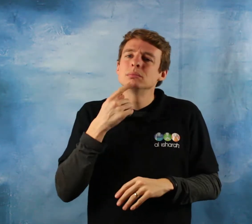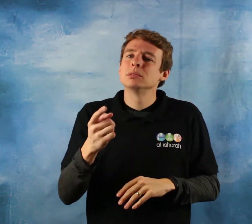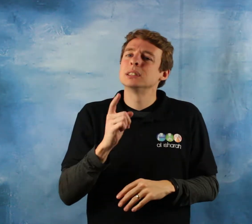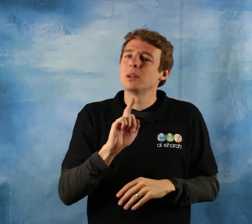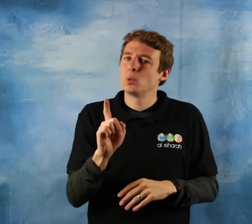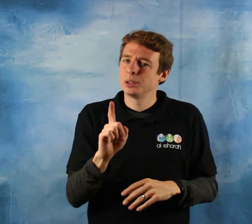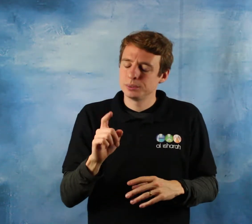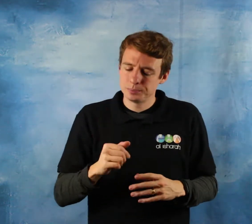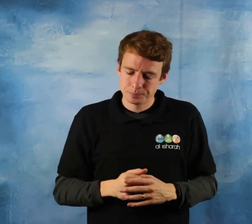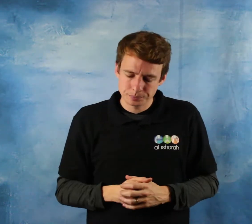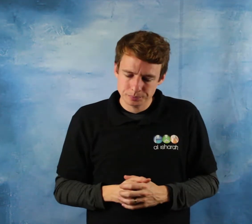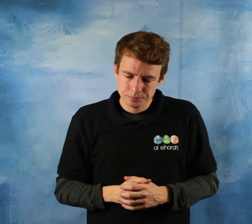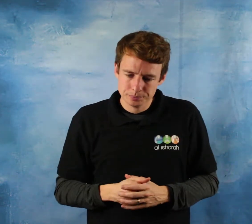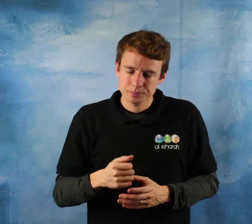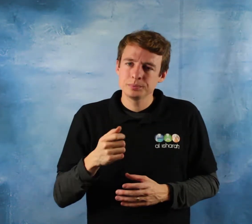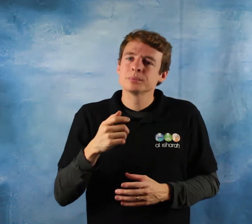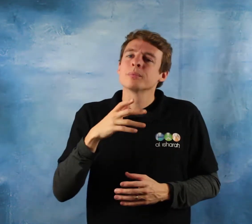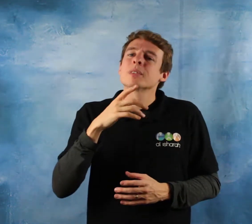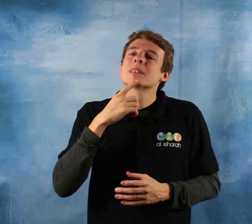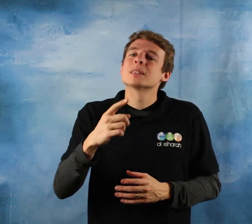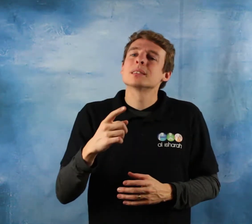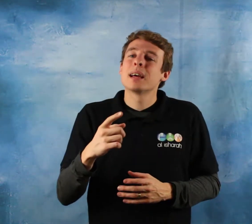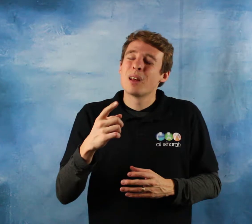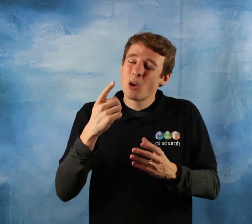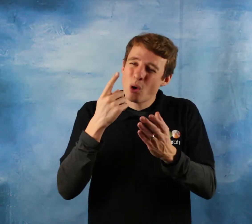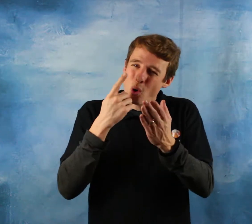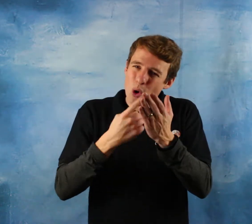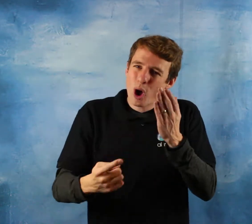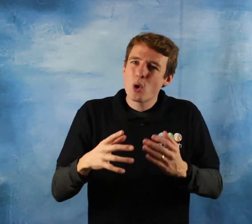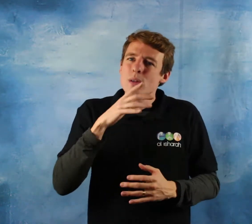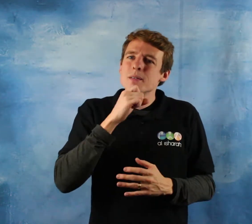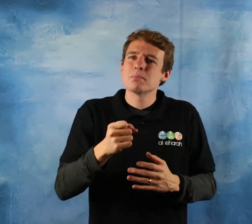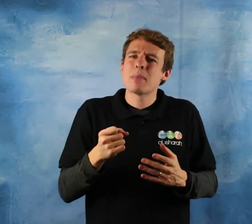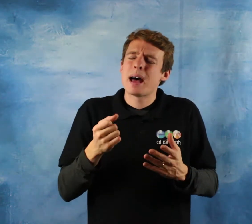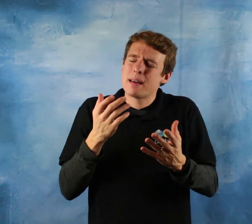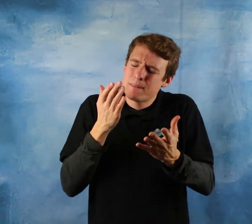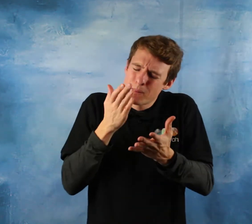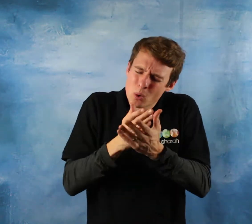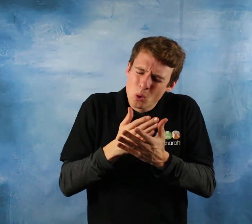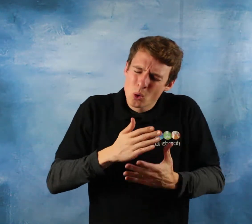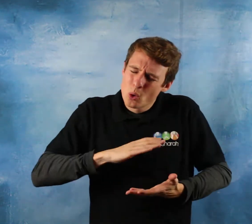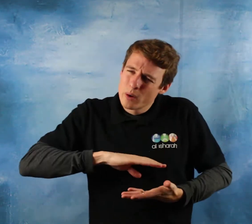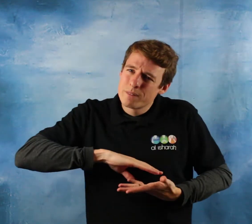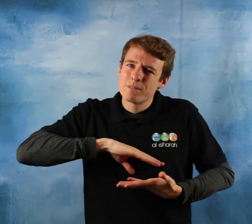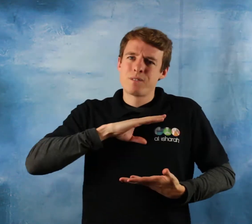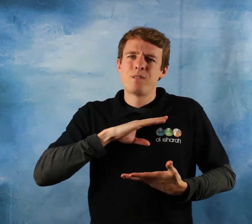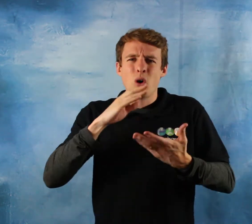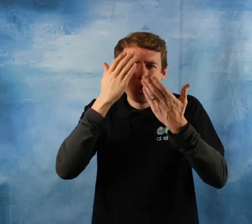only an honorable man treats women with honor and dignity and only a vile and dishonorable man